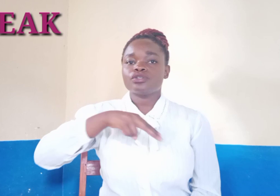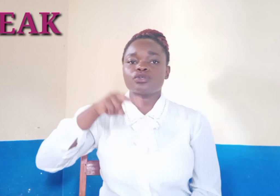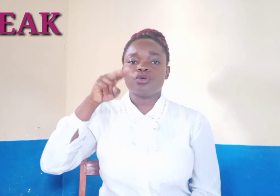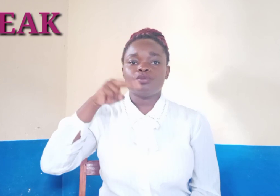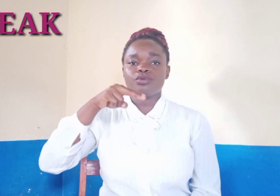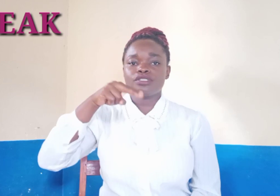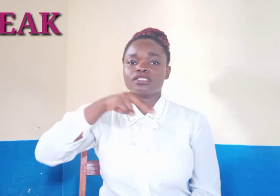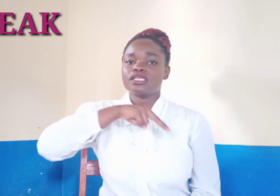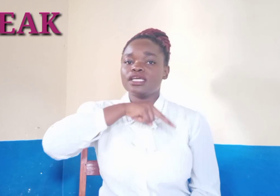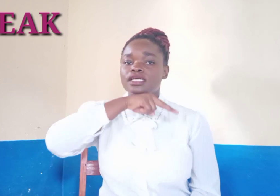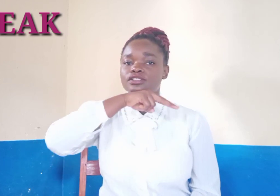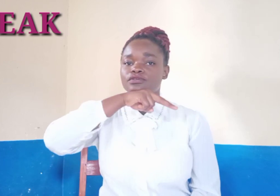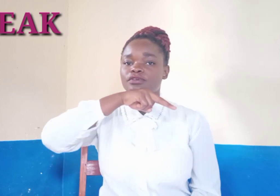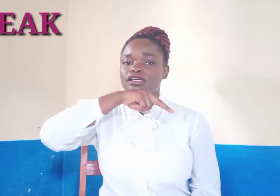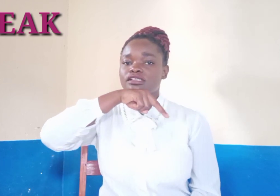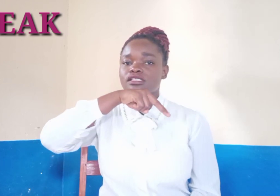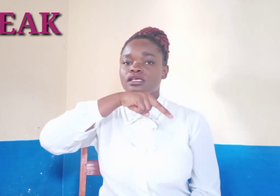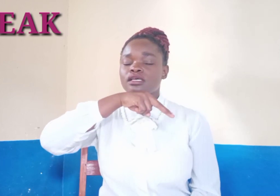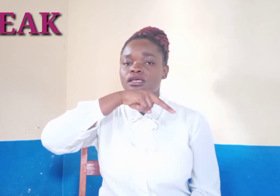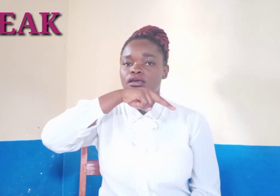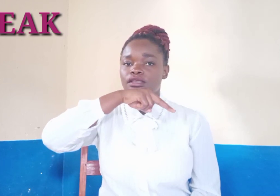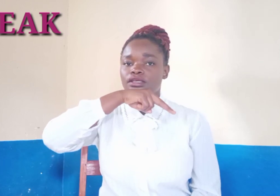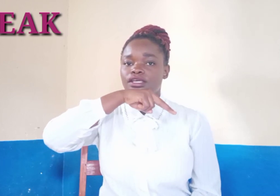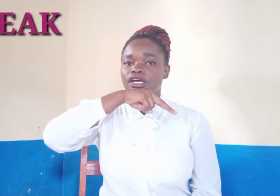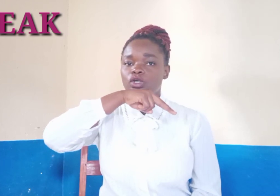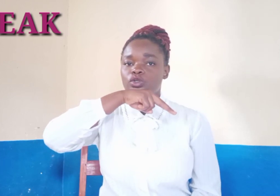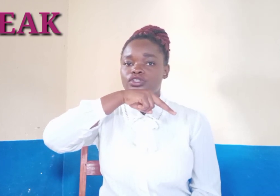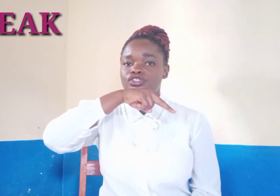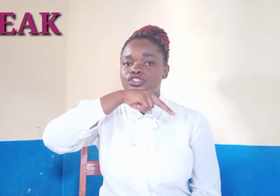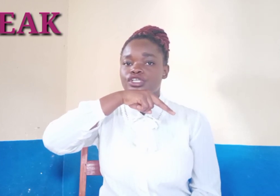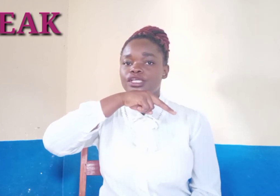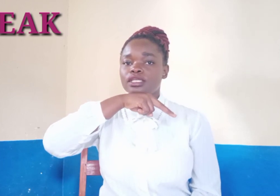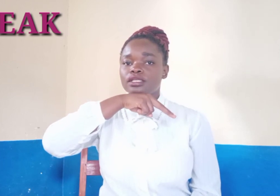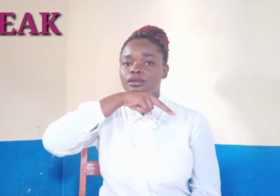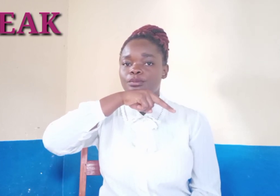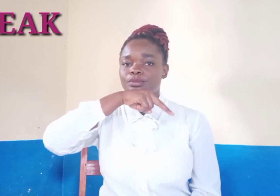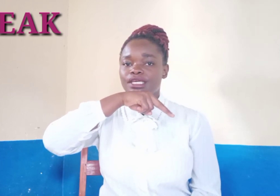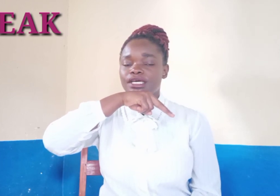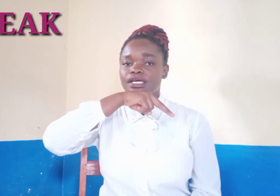so you put the two fingers here on your chin beak